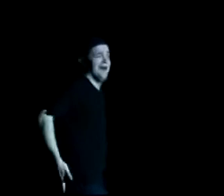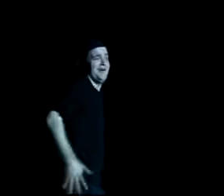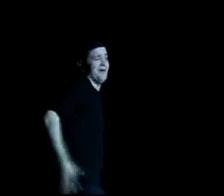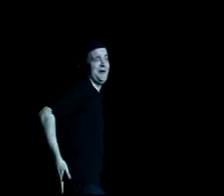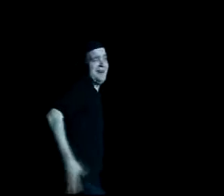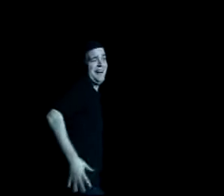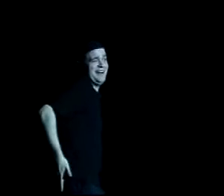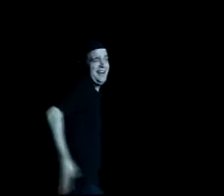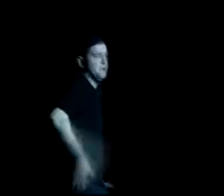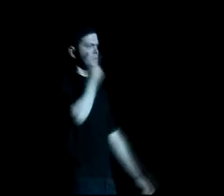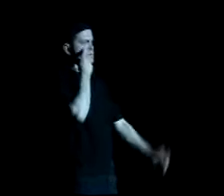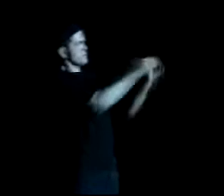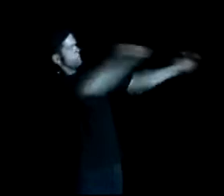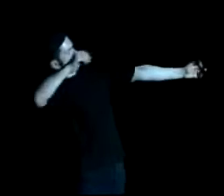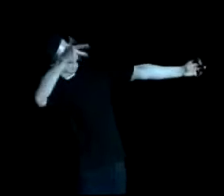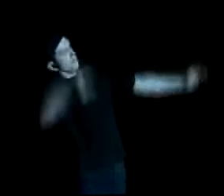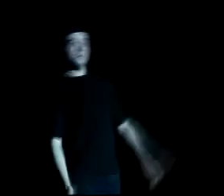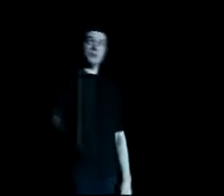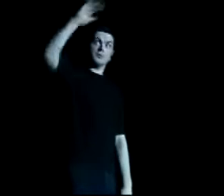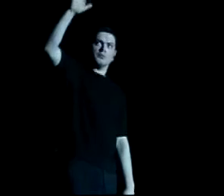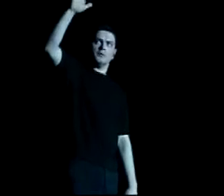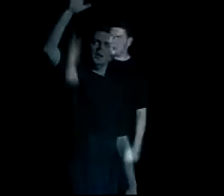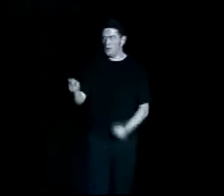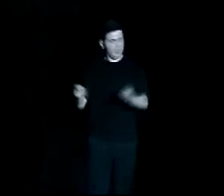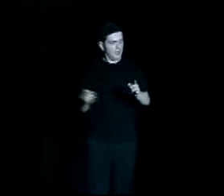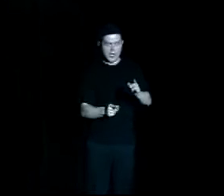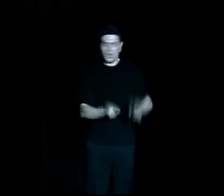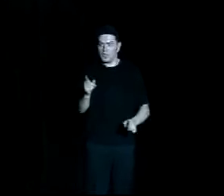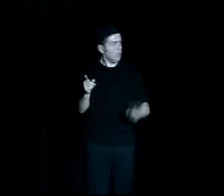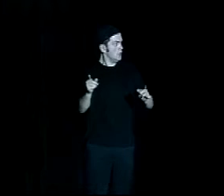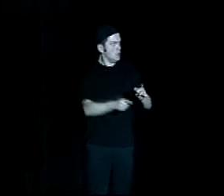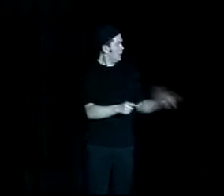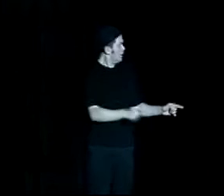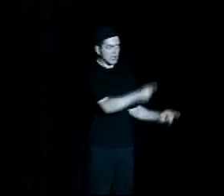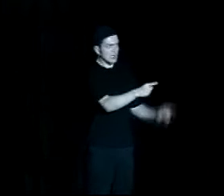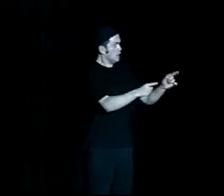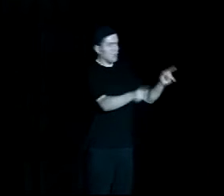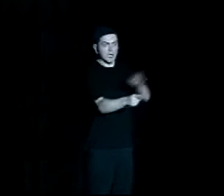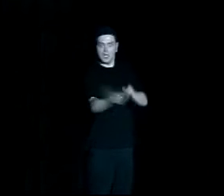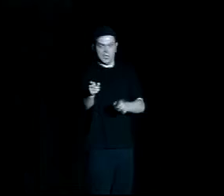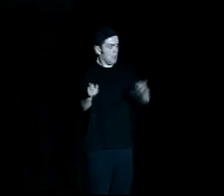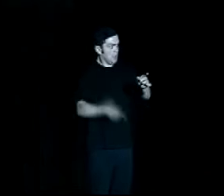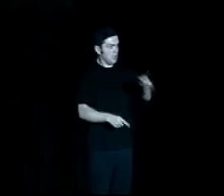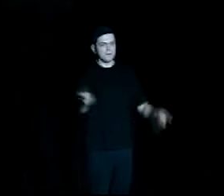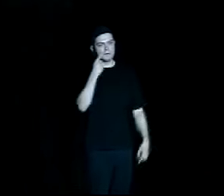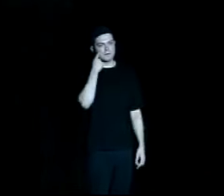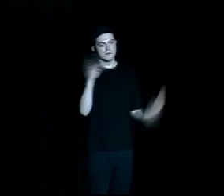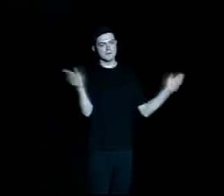have no luck I don't miss it all that much There's just so many things That I